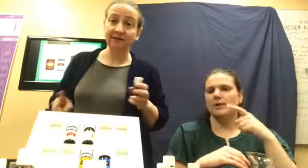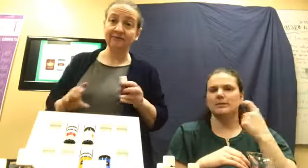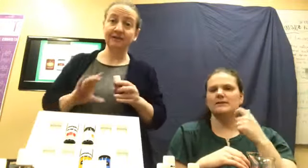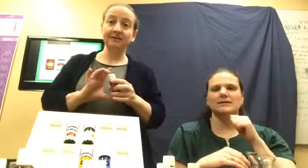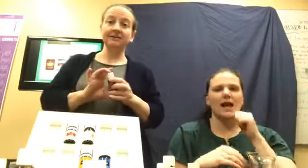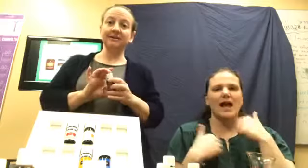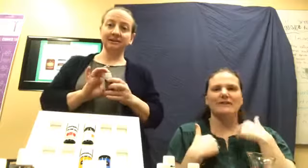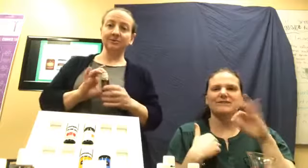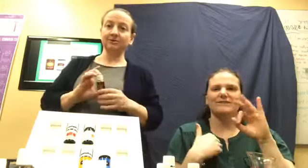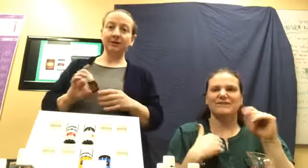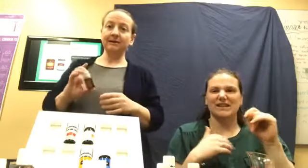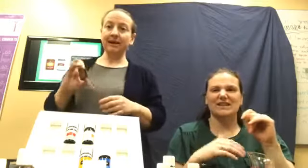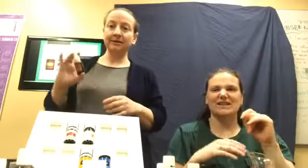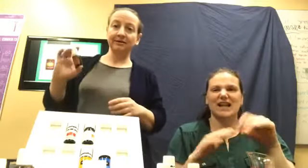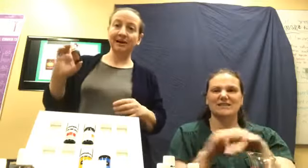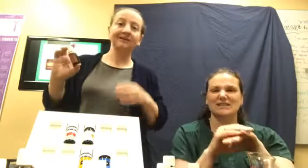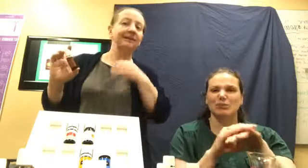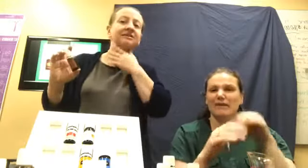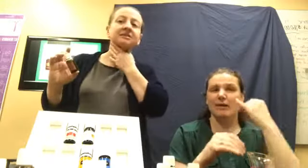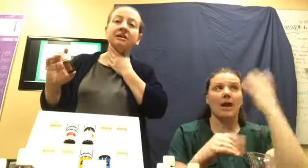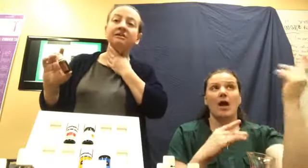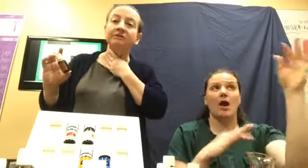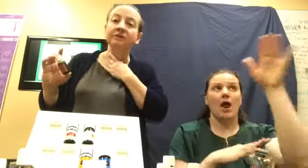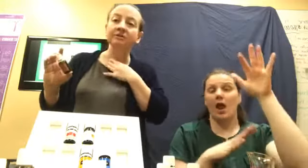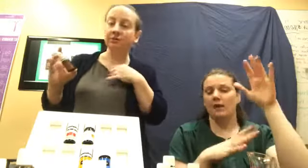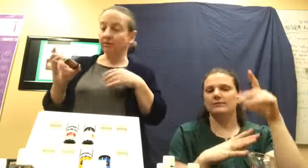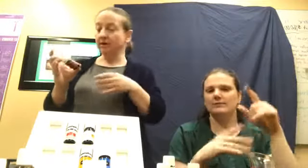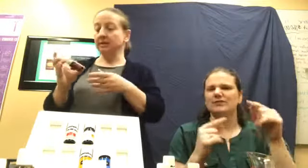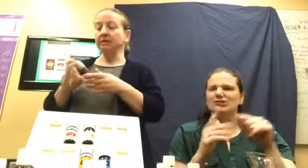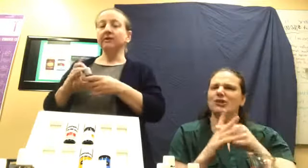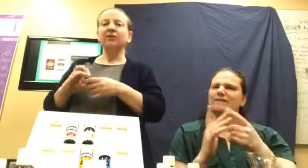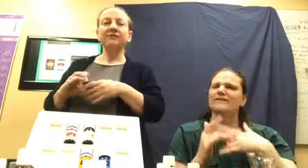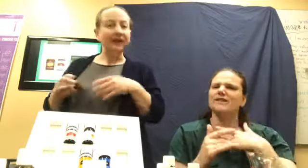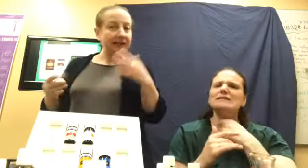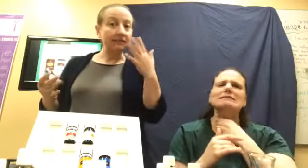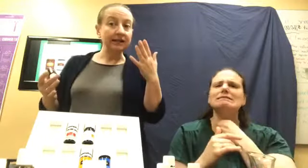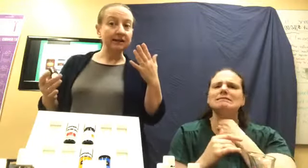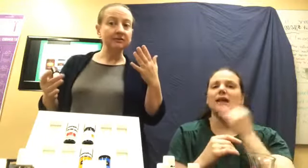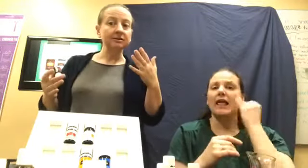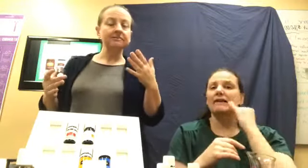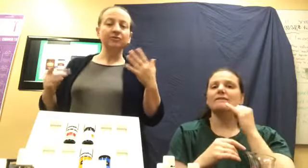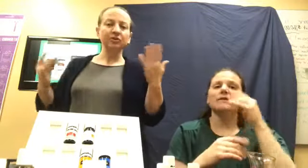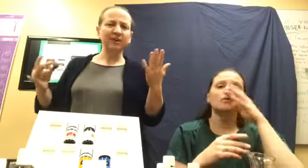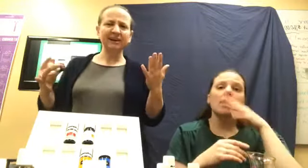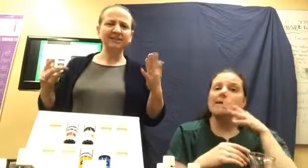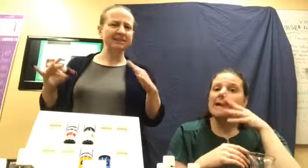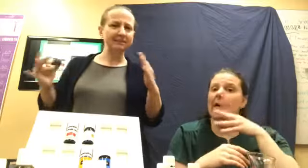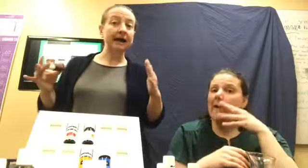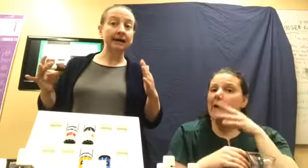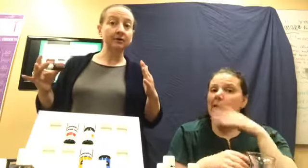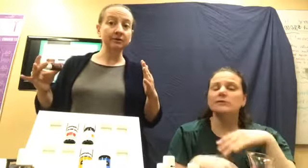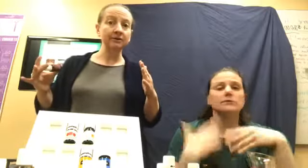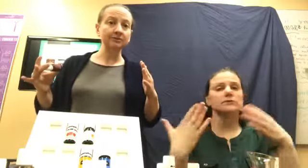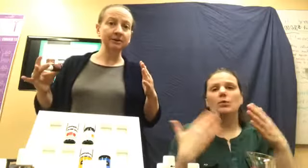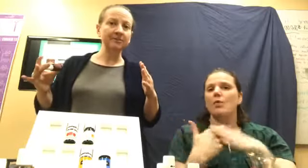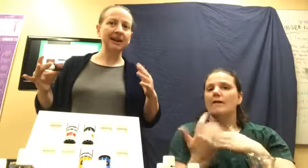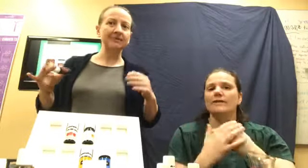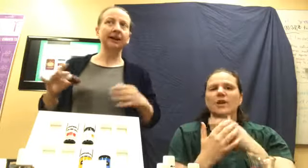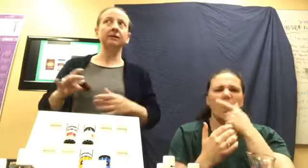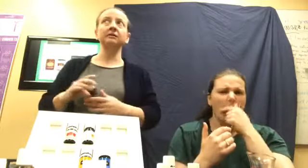feet accessible when I'm out and about. I just start to feel a sore throat coming or if I get a runny nose or whatever, some kind of cold symptom that I'm like, Oh